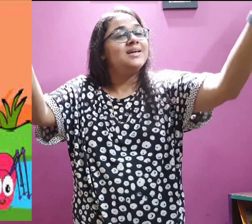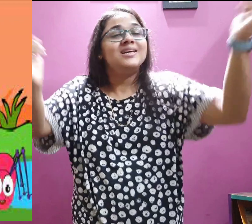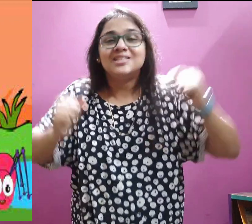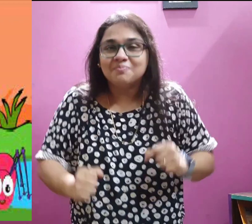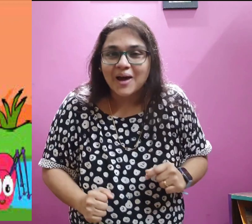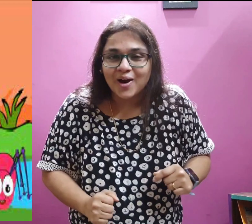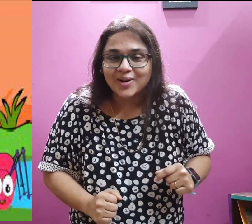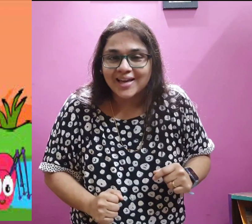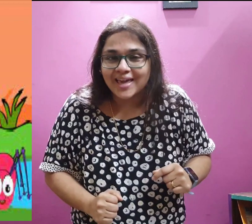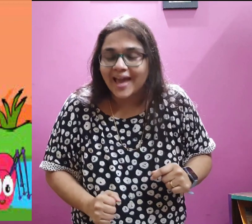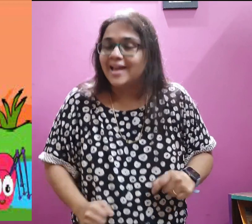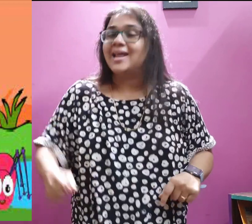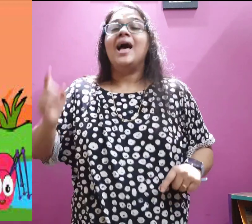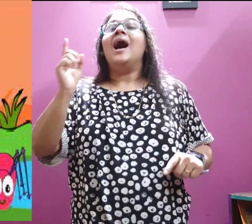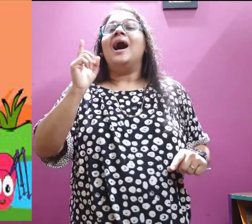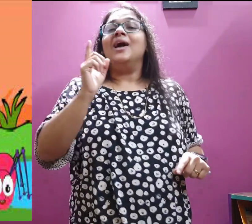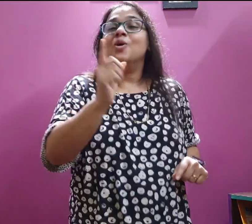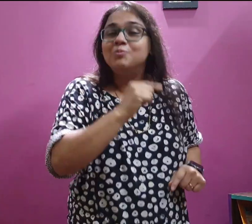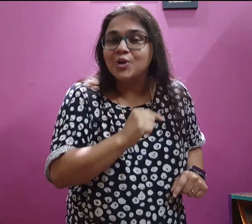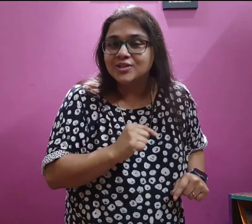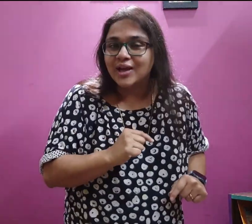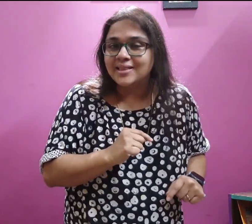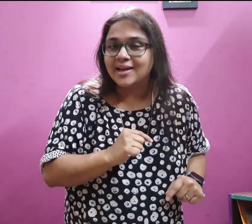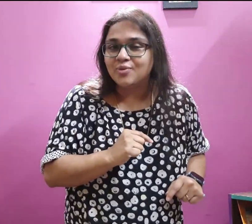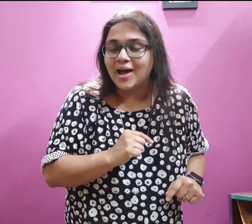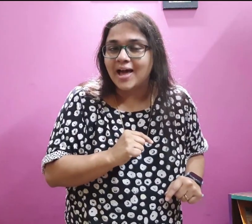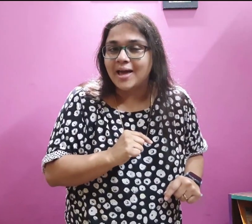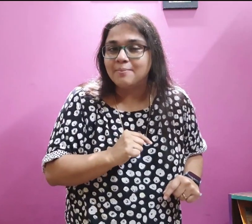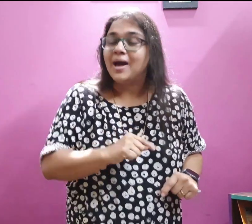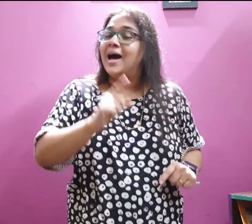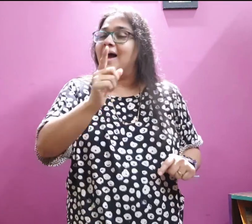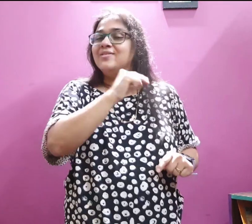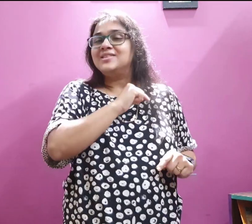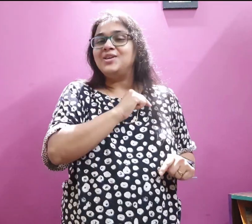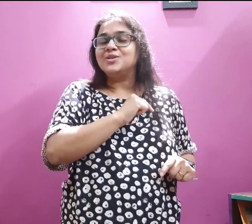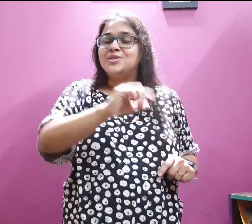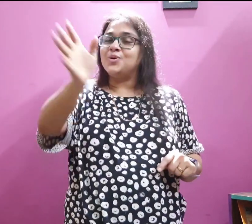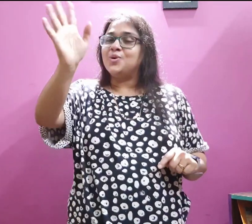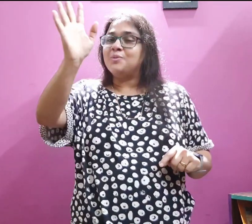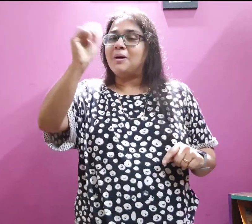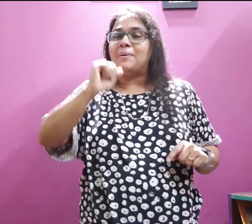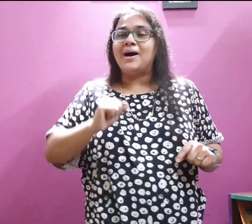spout again. I hope you enjoyed that rhyme. I will see you soon. Bye-bye.